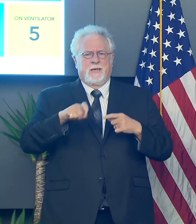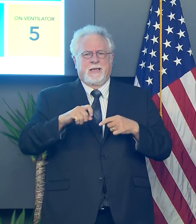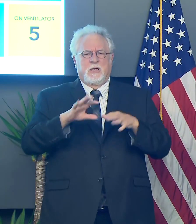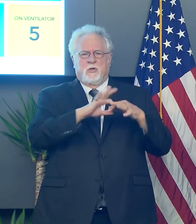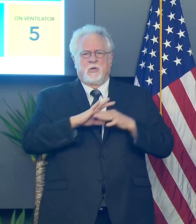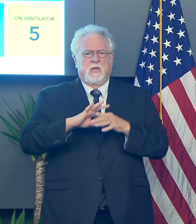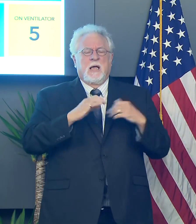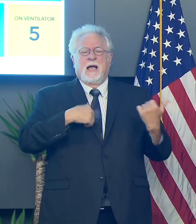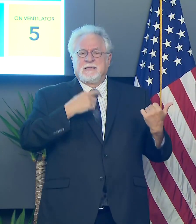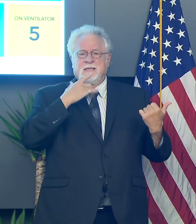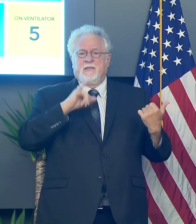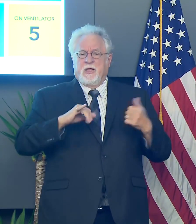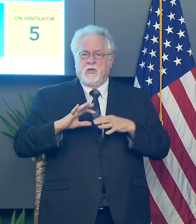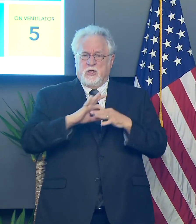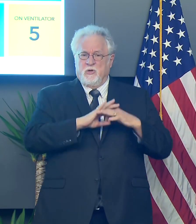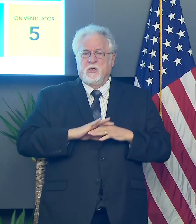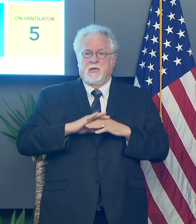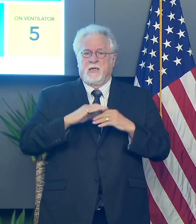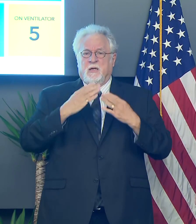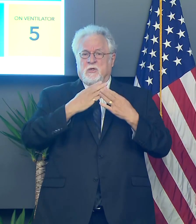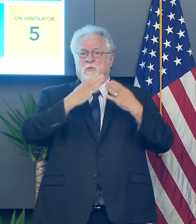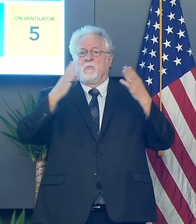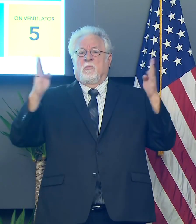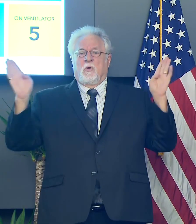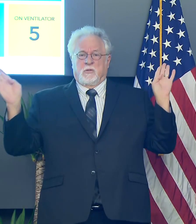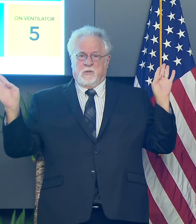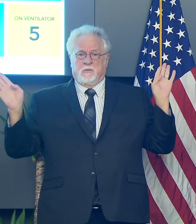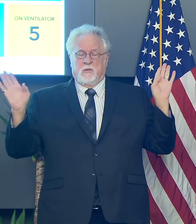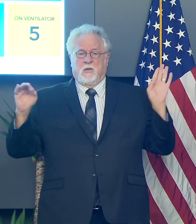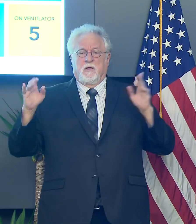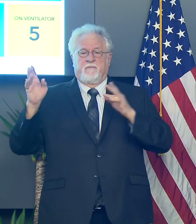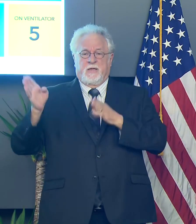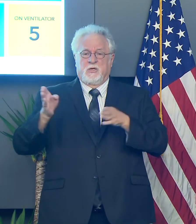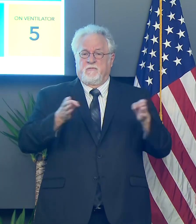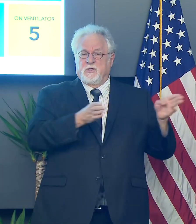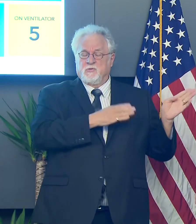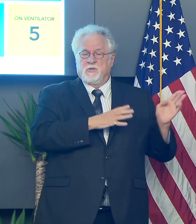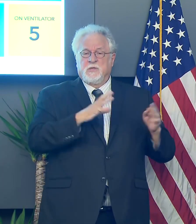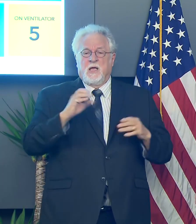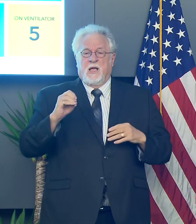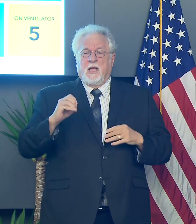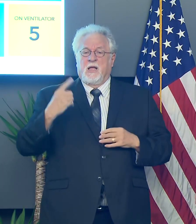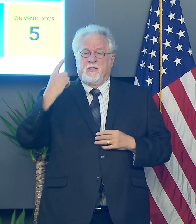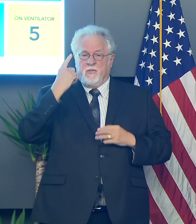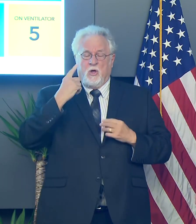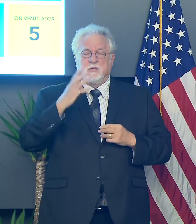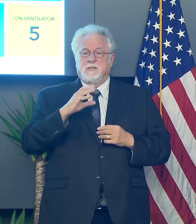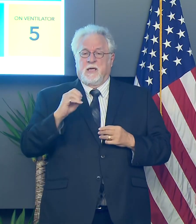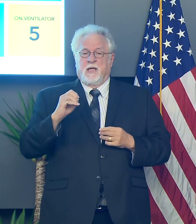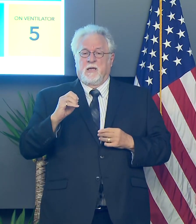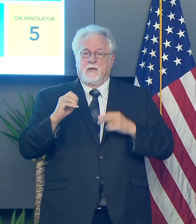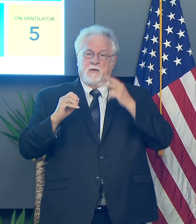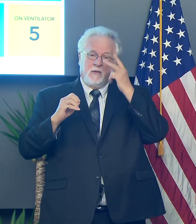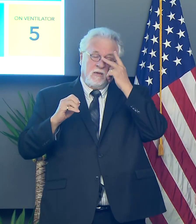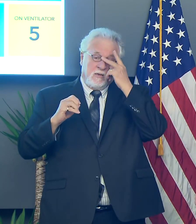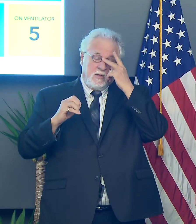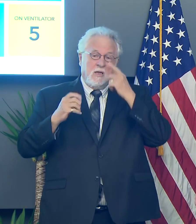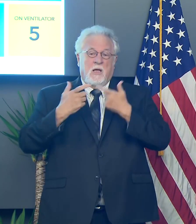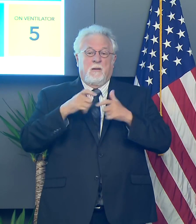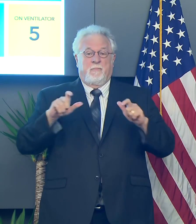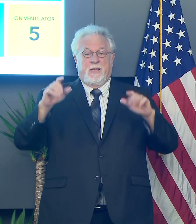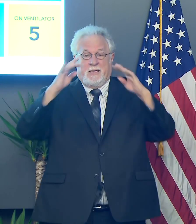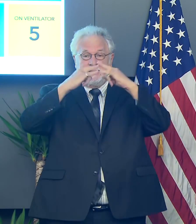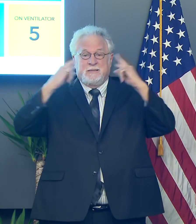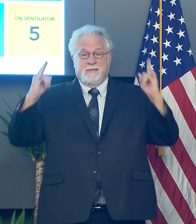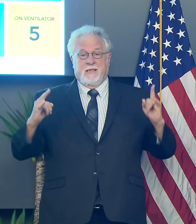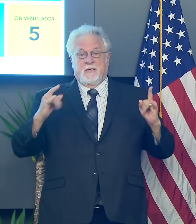I would say that you need unity across a broad spectrum of, of individuals and, and thoughts. And, and that, uh, the Big Ten